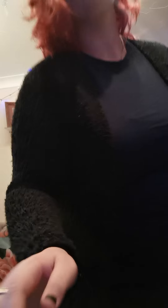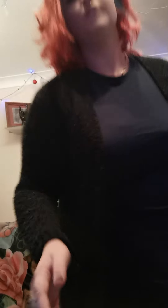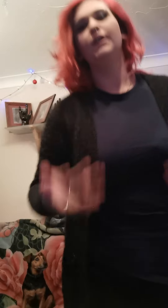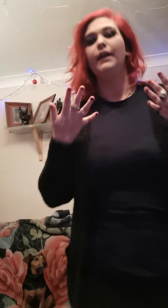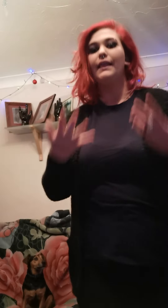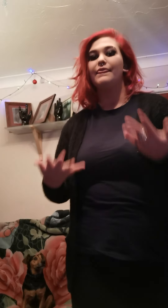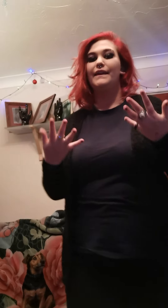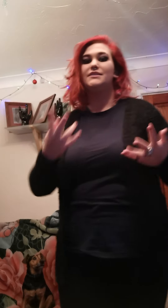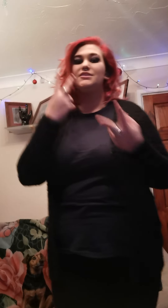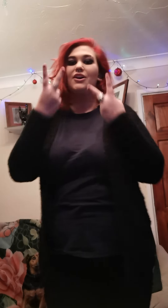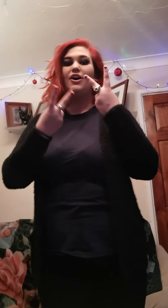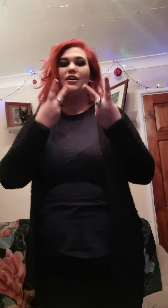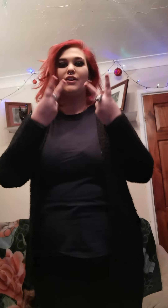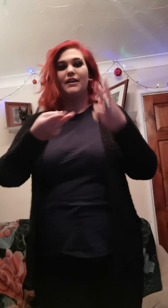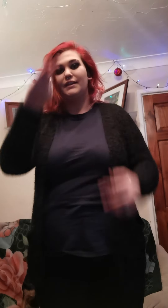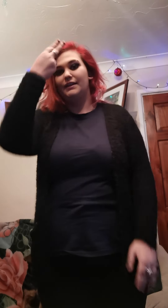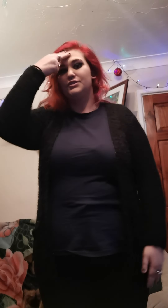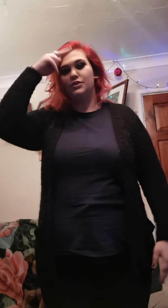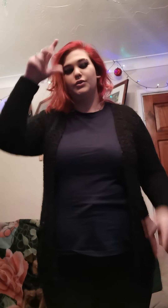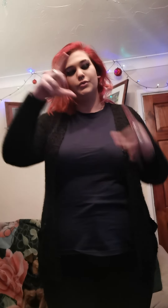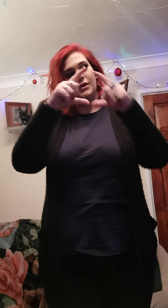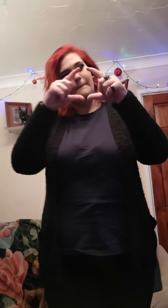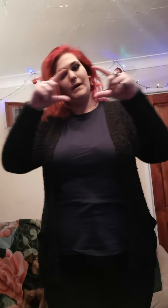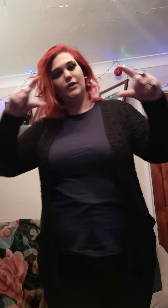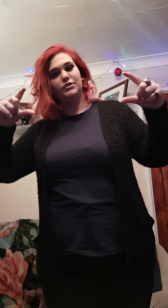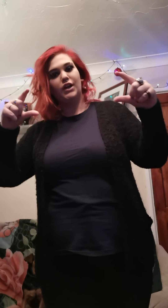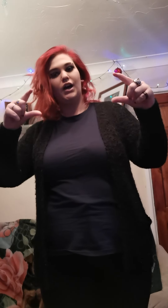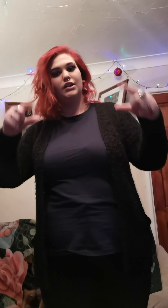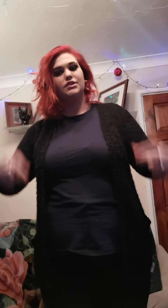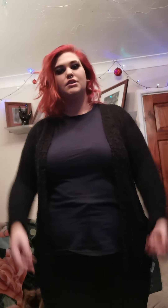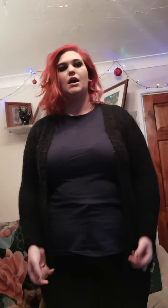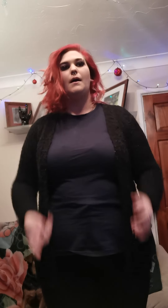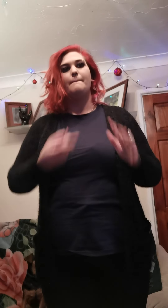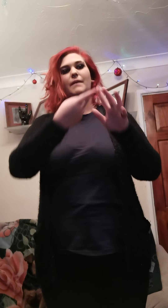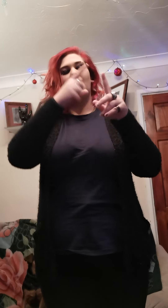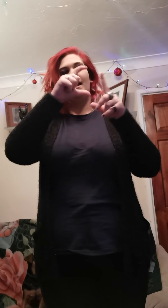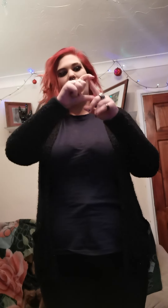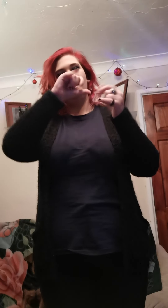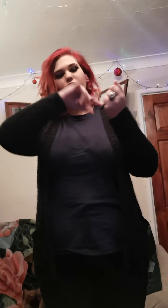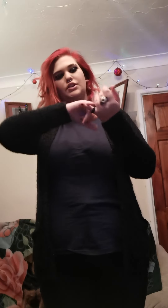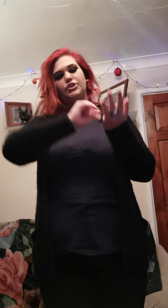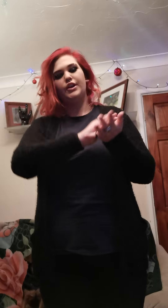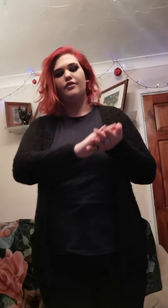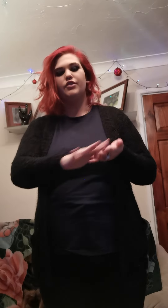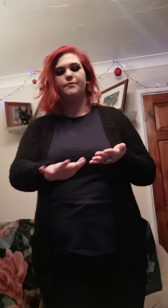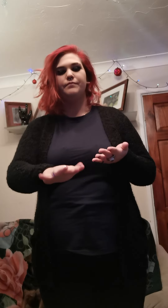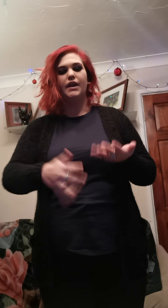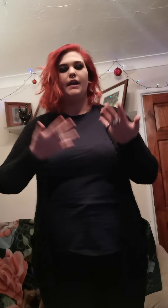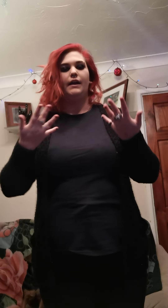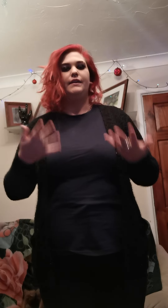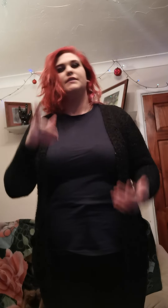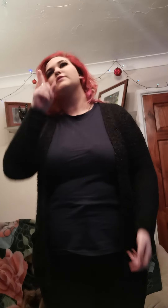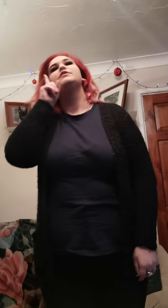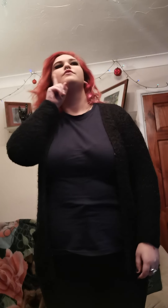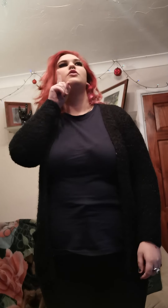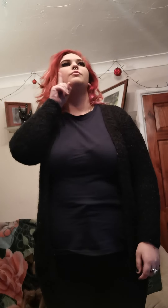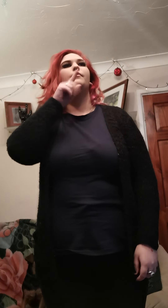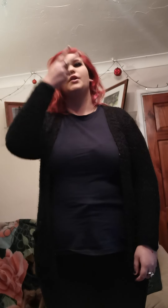This song is called Postcards by Ed Sheeran and this was for a woman